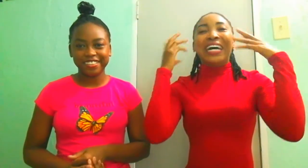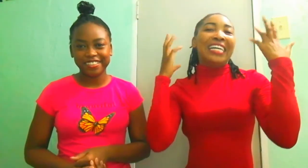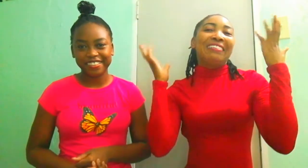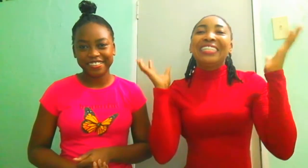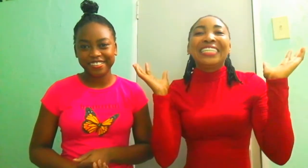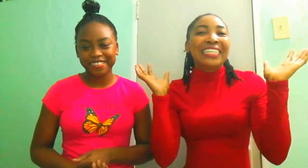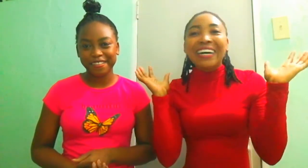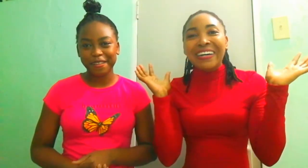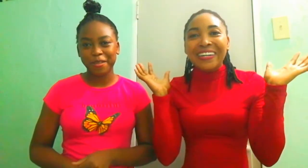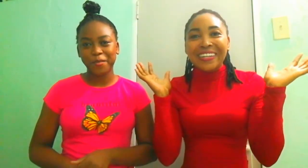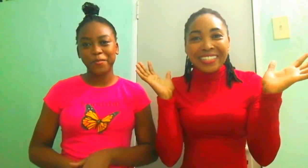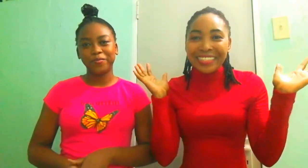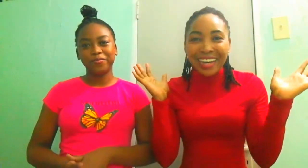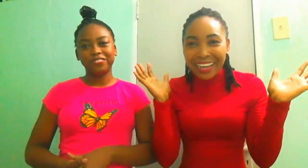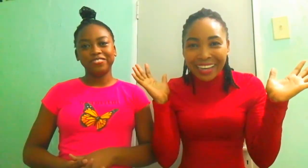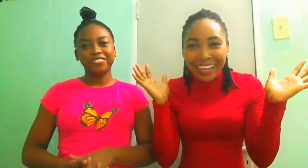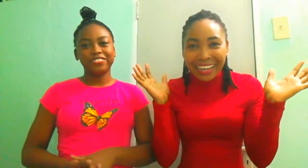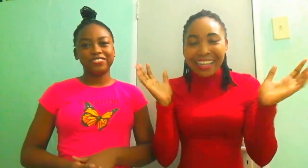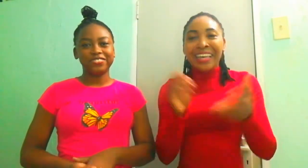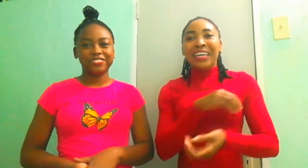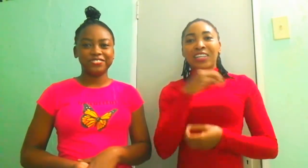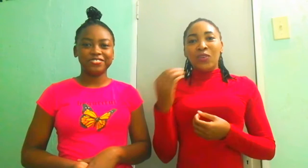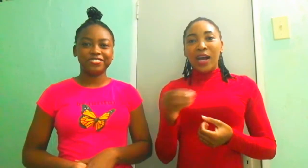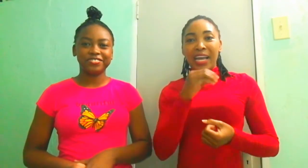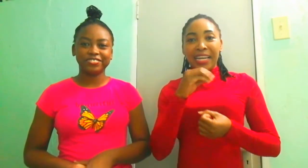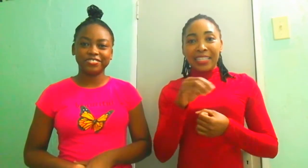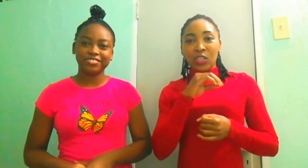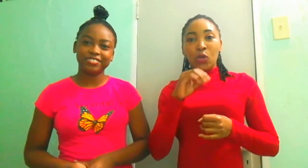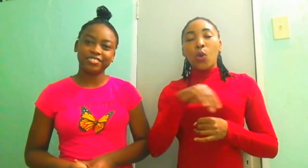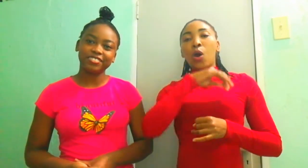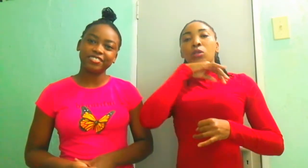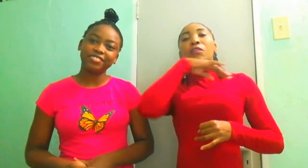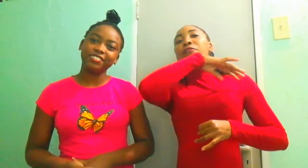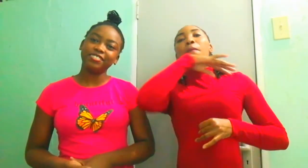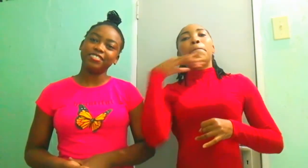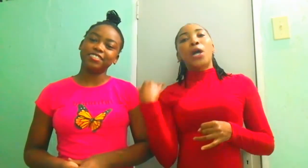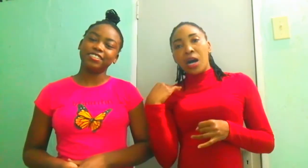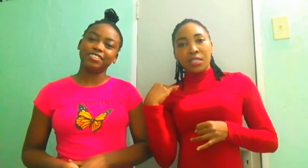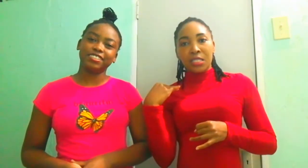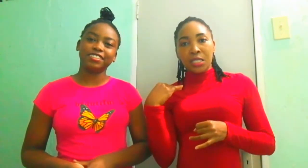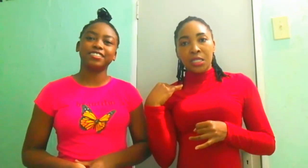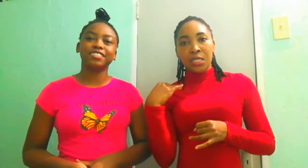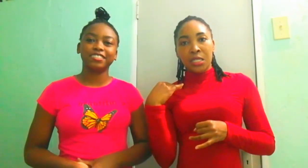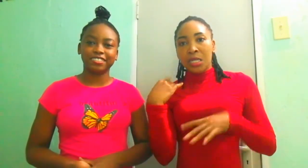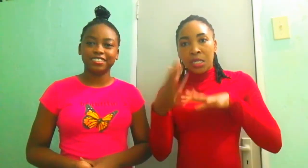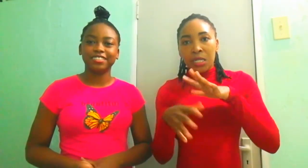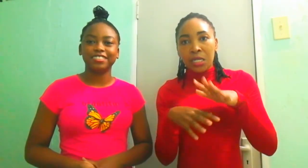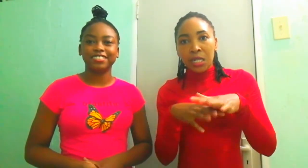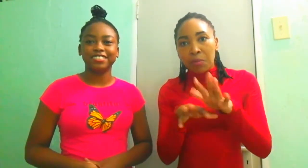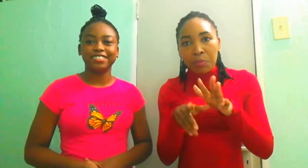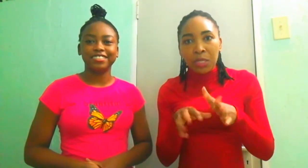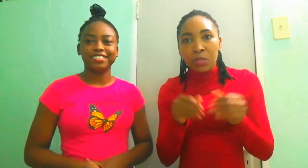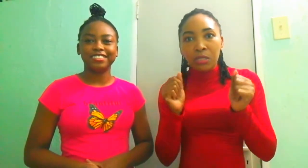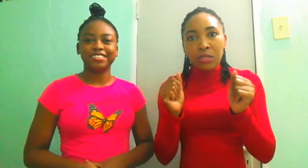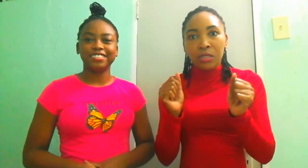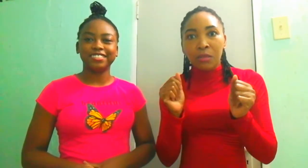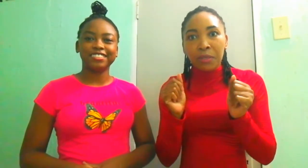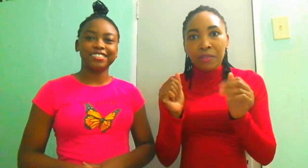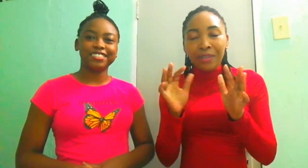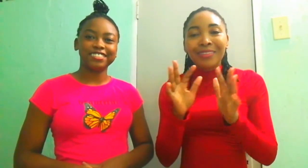you know I like to go out of the box like climb up in a one tree and jump up oh